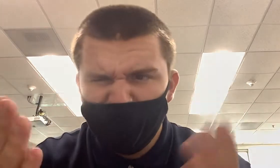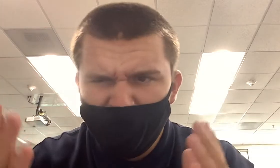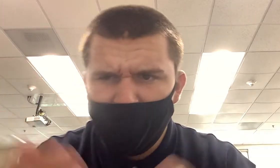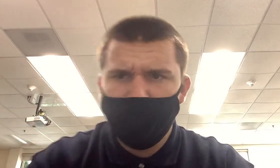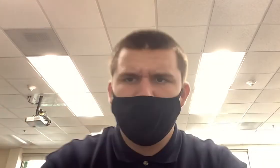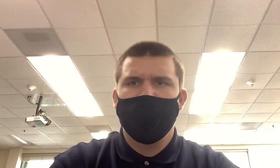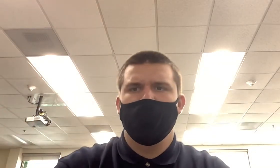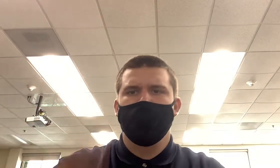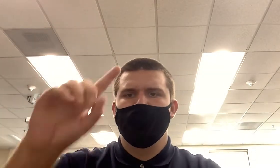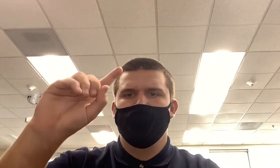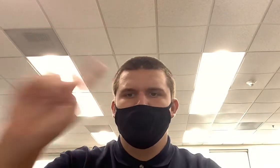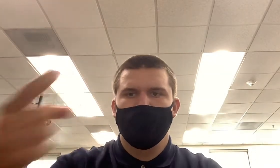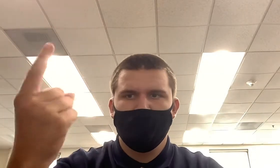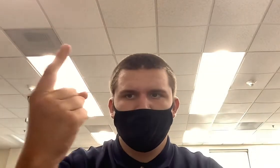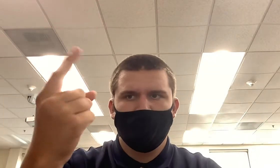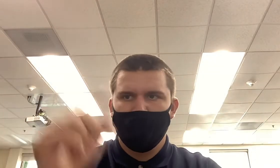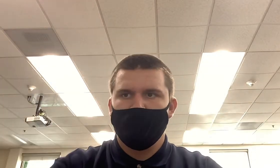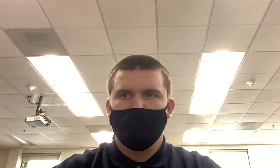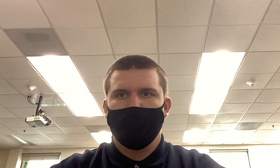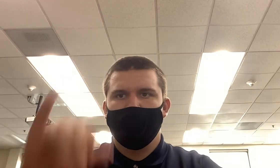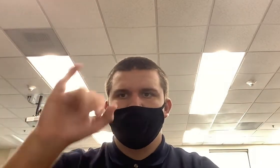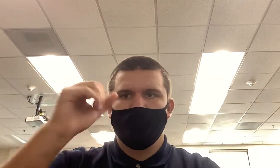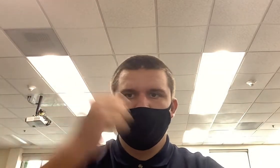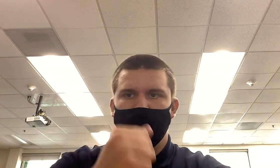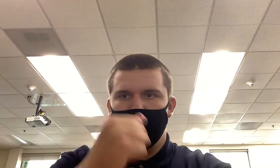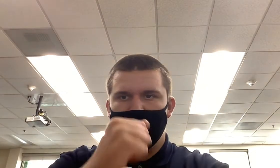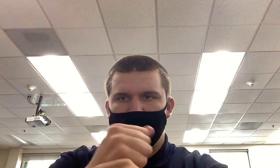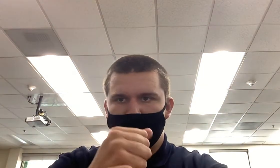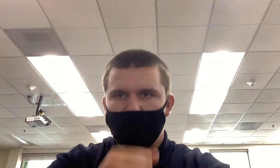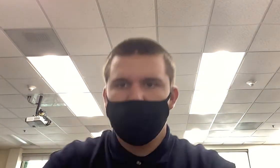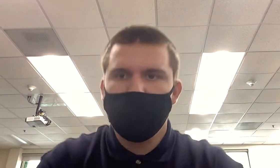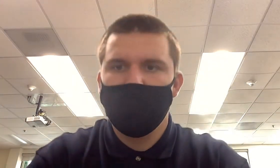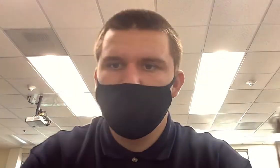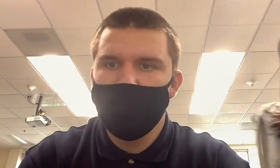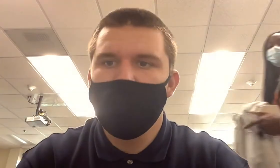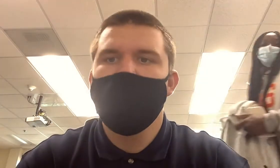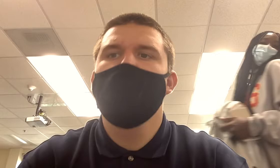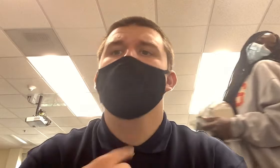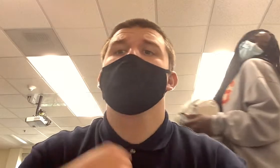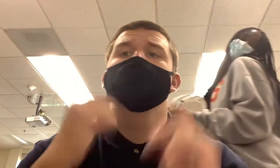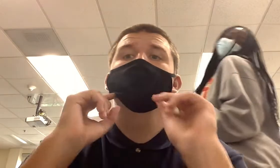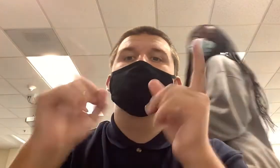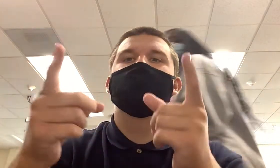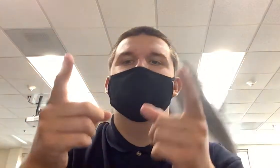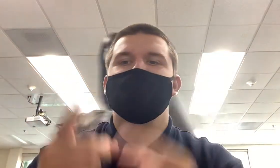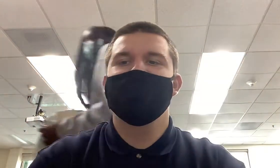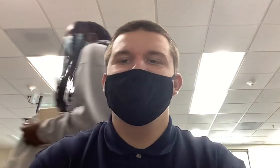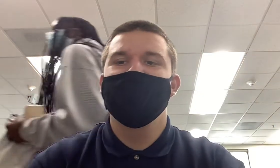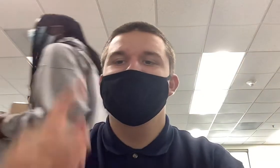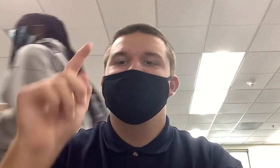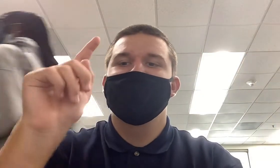Because the tent is set up in the very beginning with your title, the past summer, and then now we know we're Really?